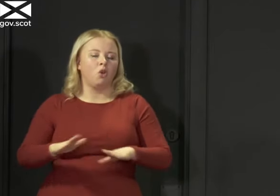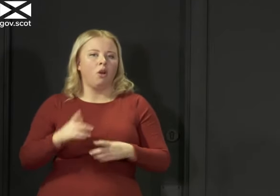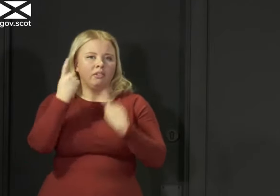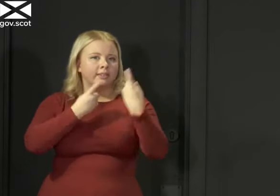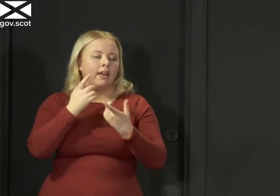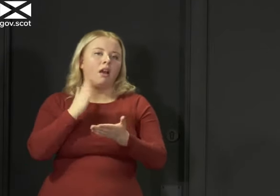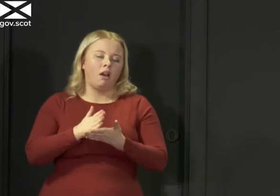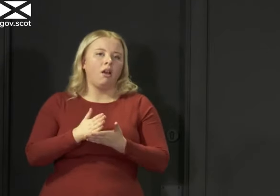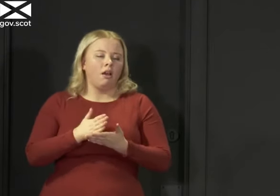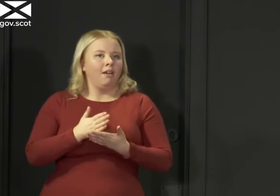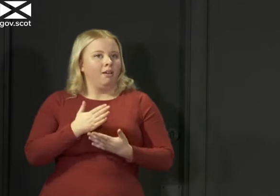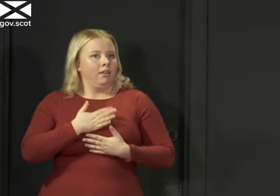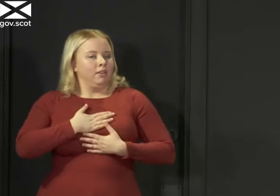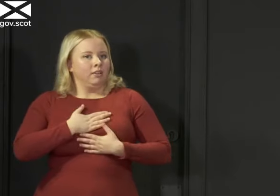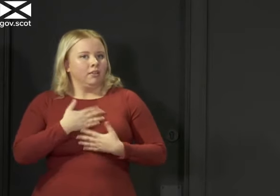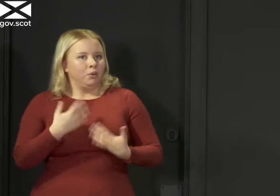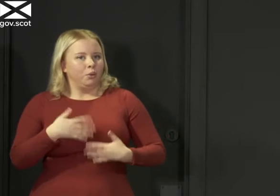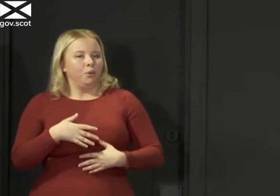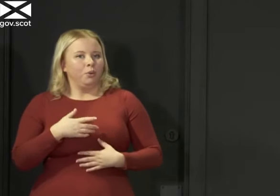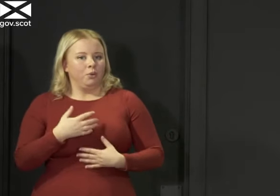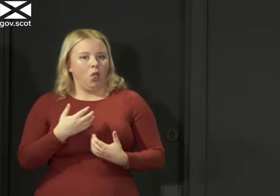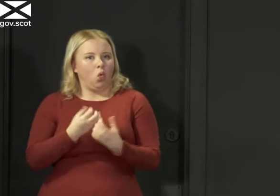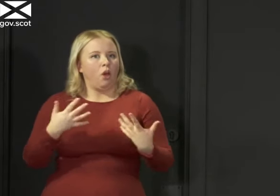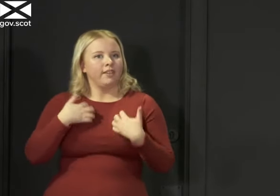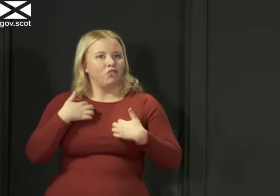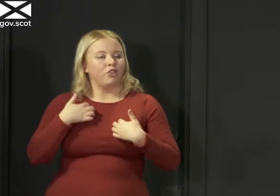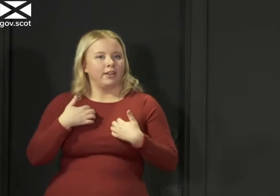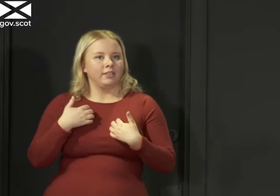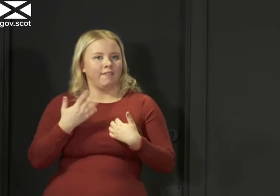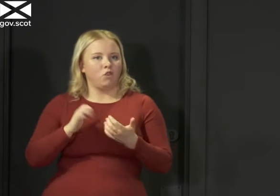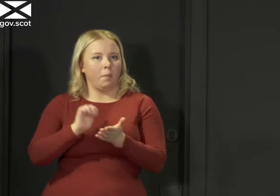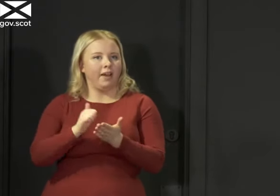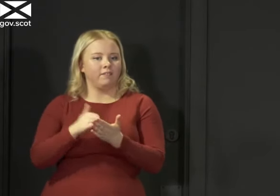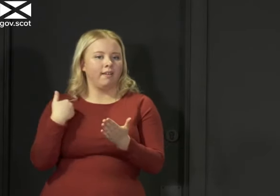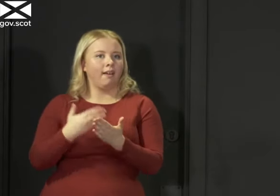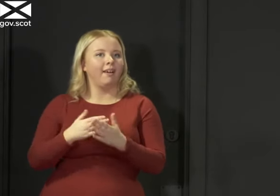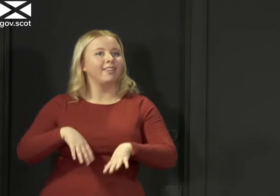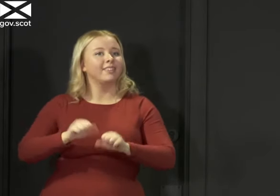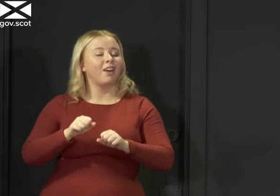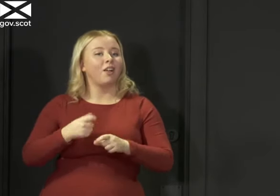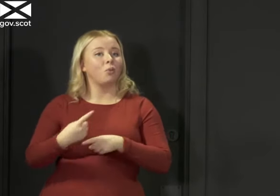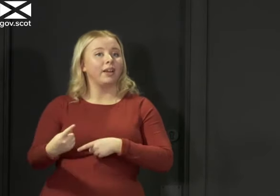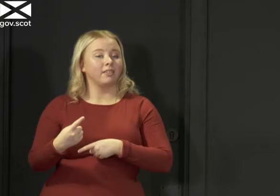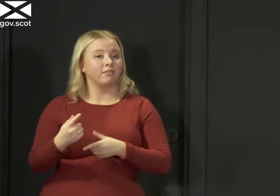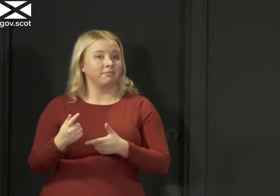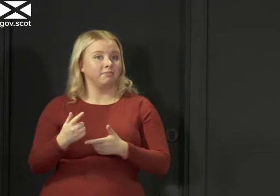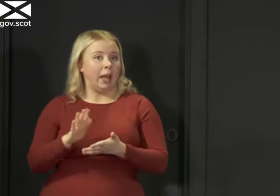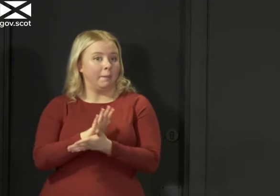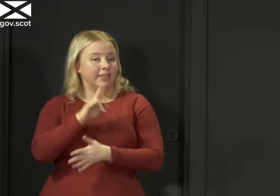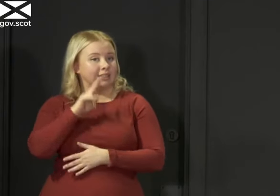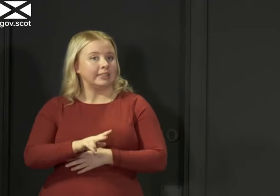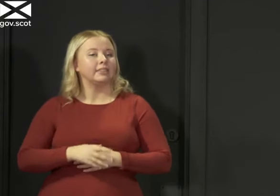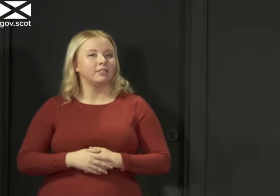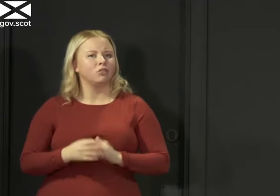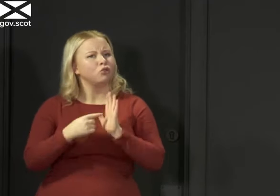concerned, I'm actually quite heartened by the degree of interest there's been since we put that advert out at the start of this week. So I think that shows